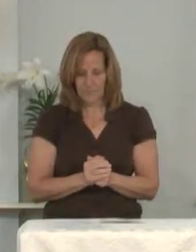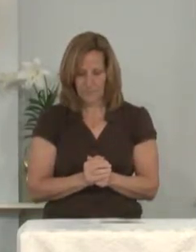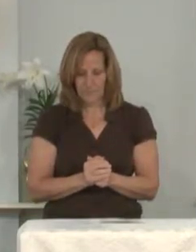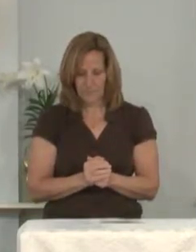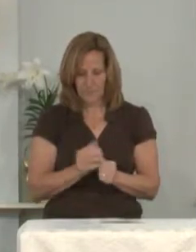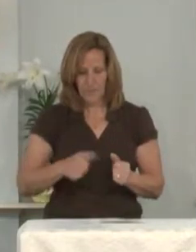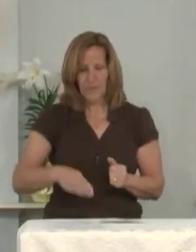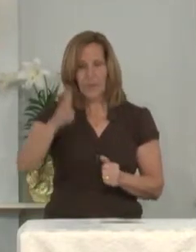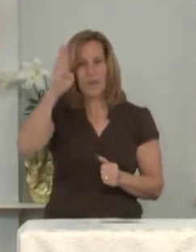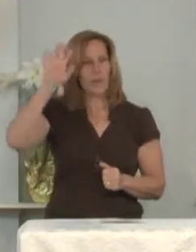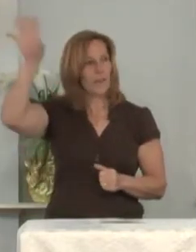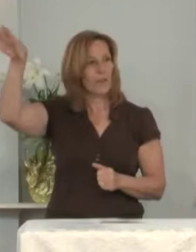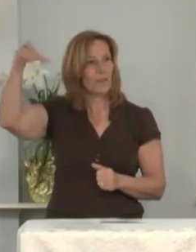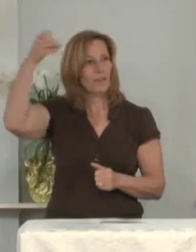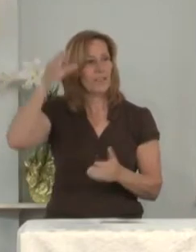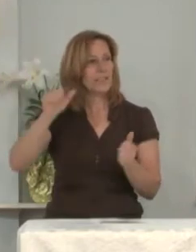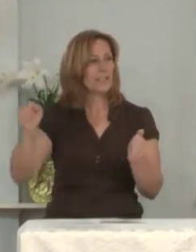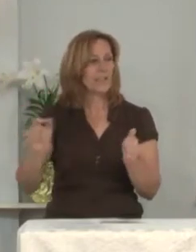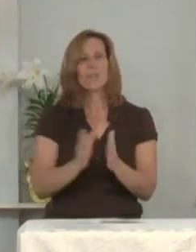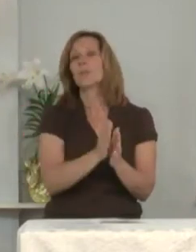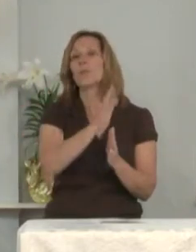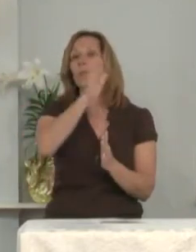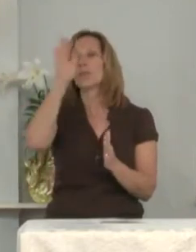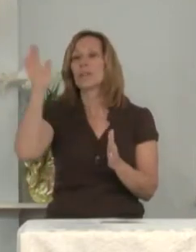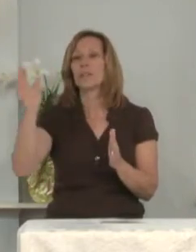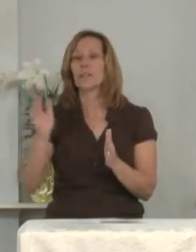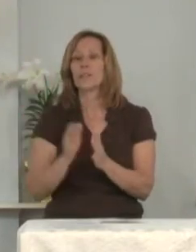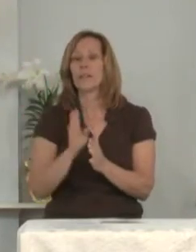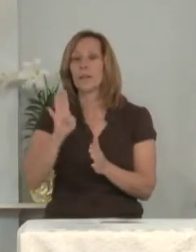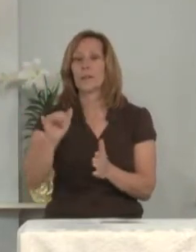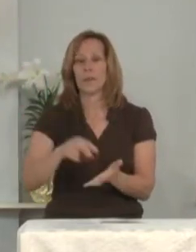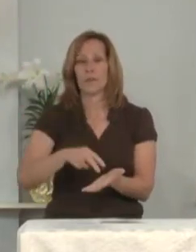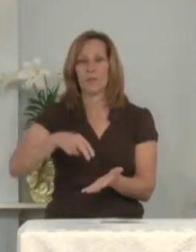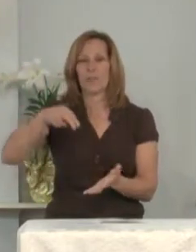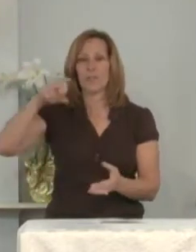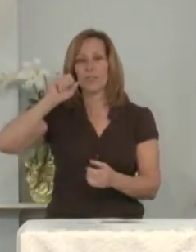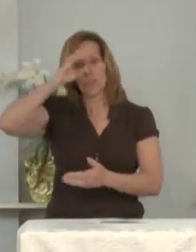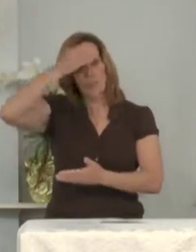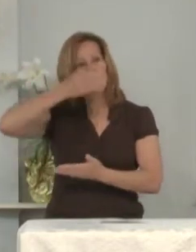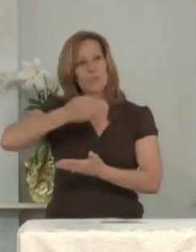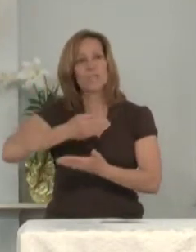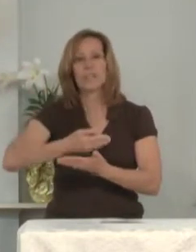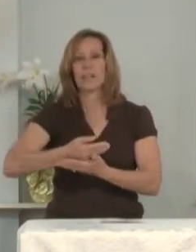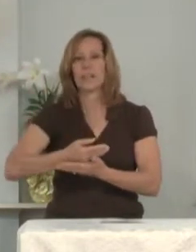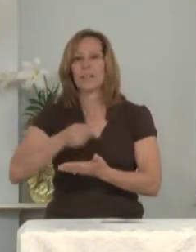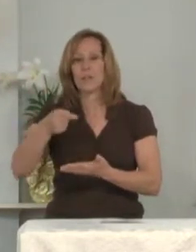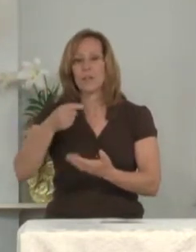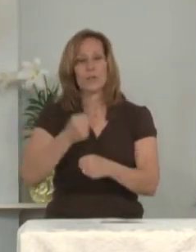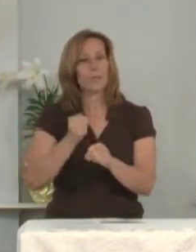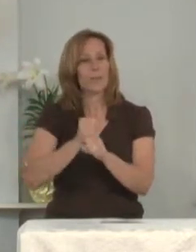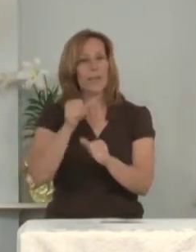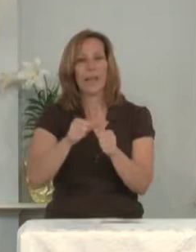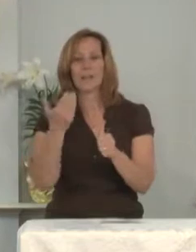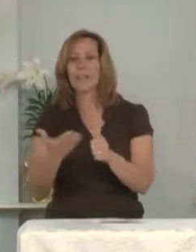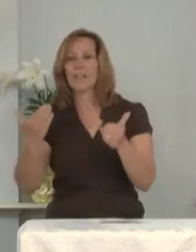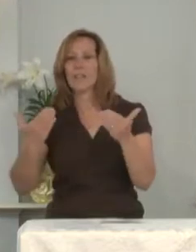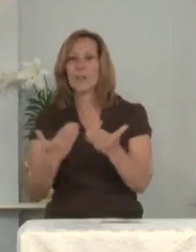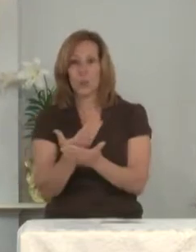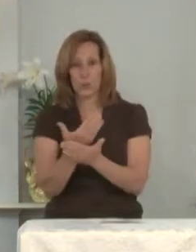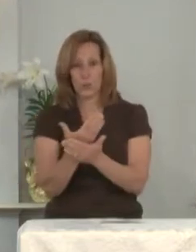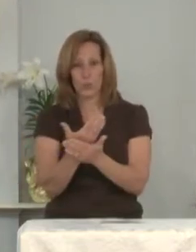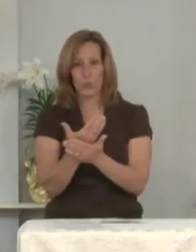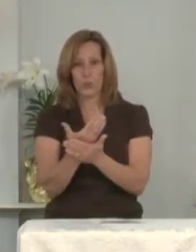God of grace and glory, by the resurrection of your Son, you make everything new.